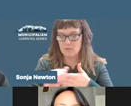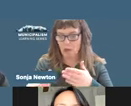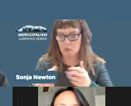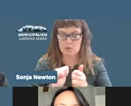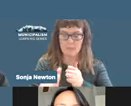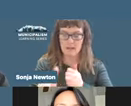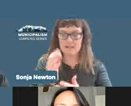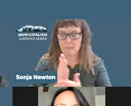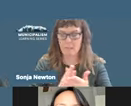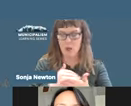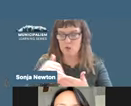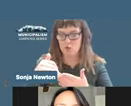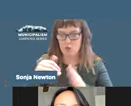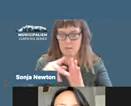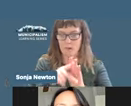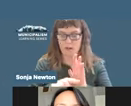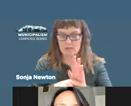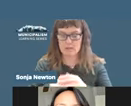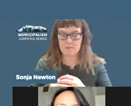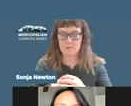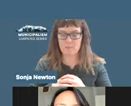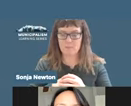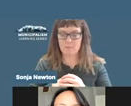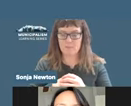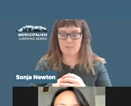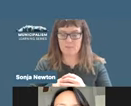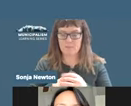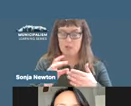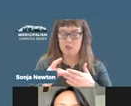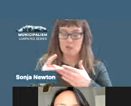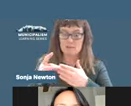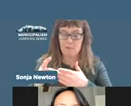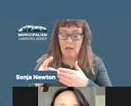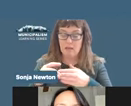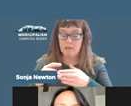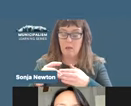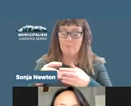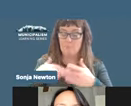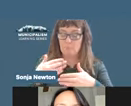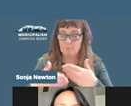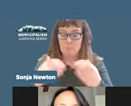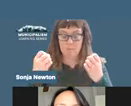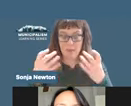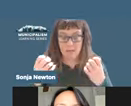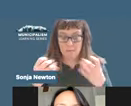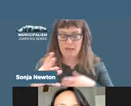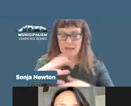get the city out of swap bond deals. She has led several campaigns in Richmond and Contra Costa County, including